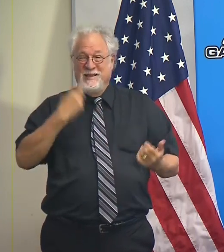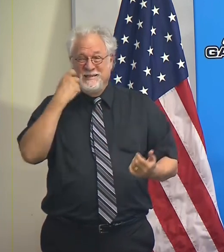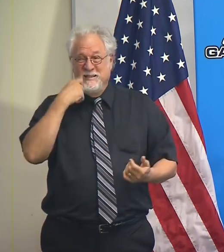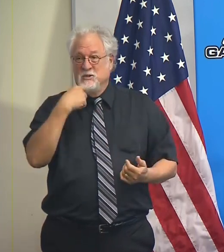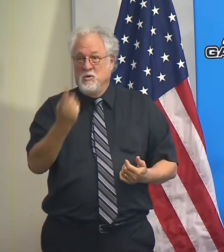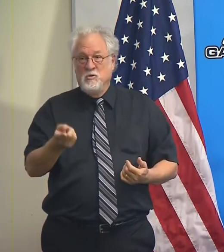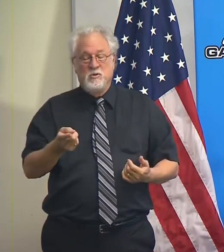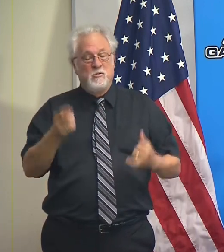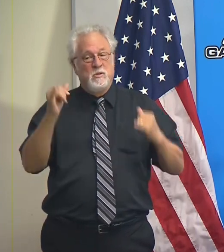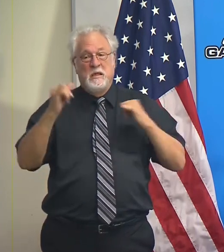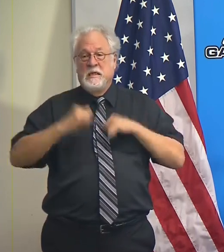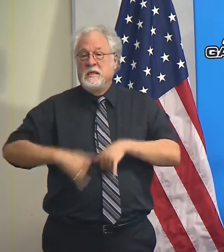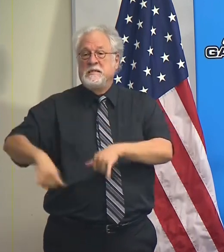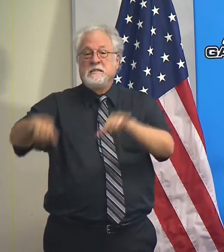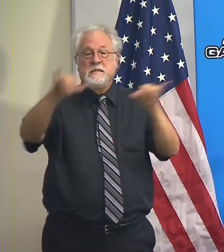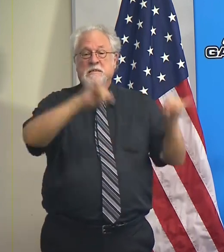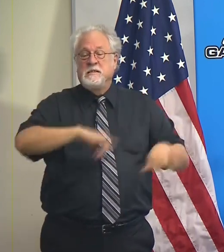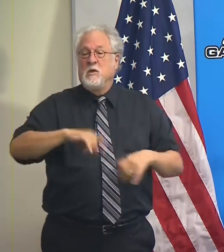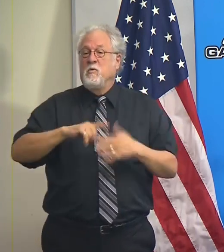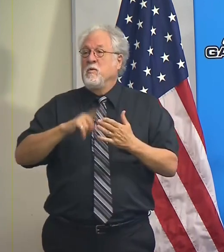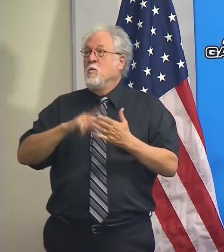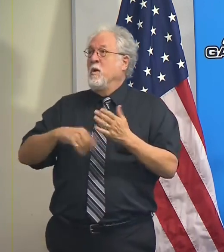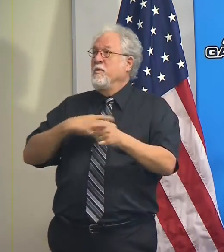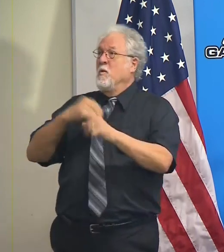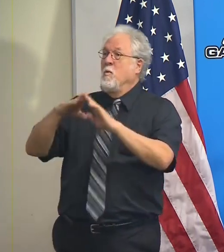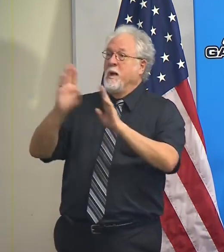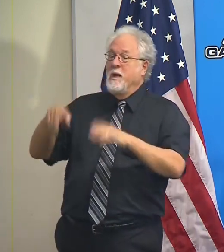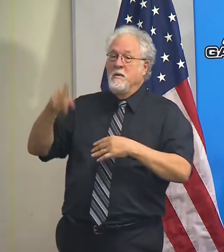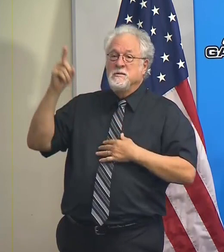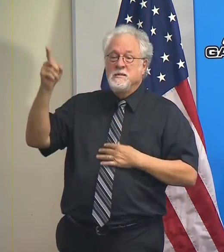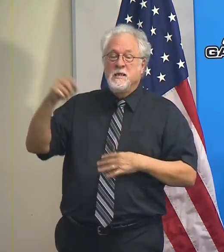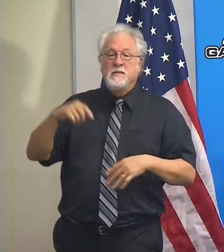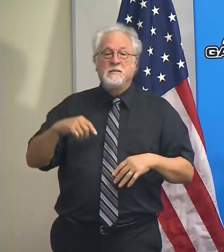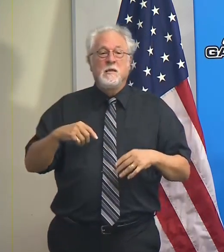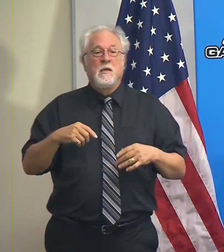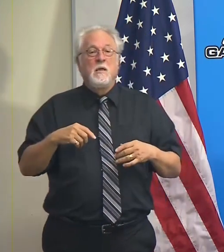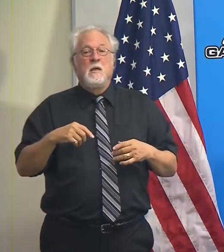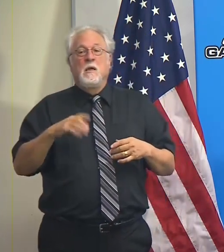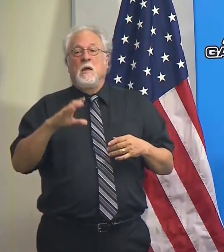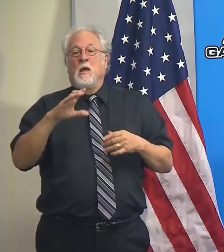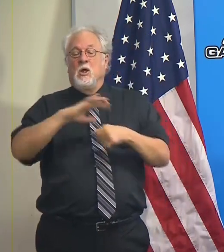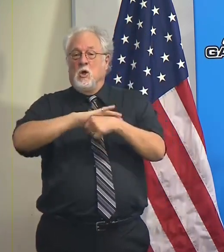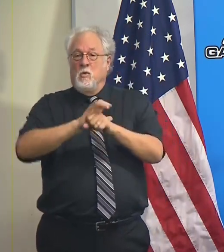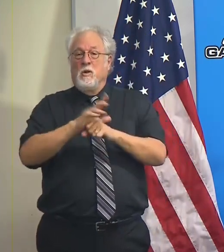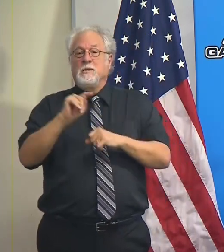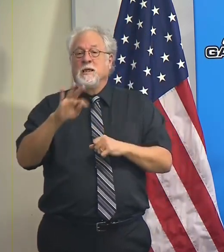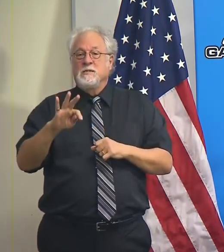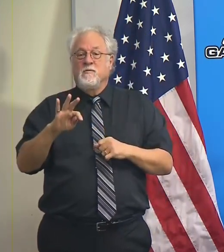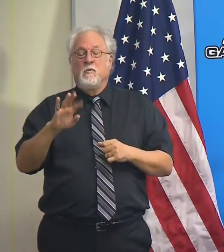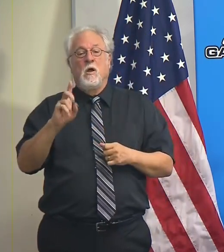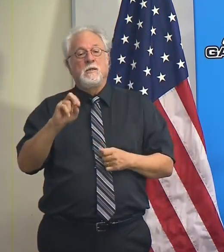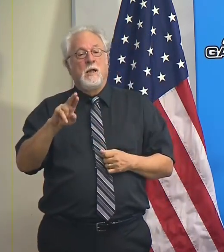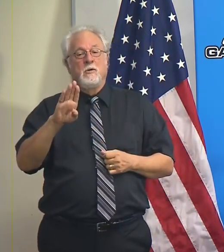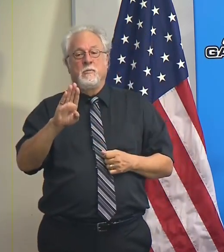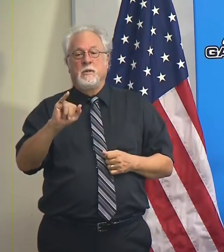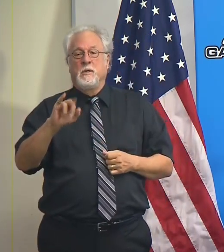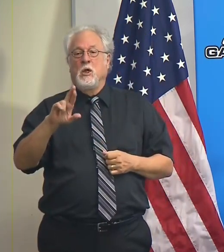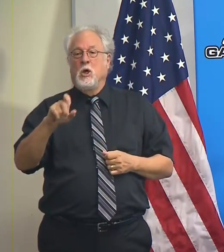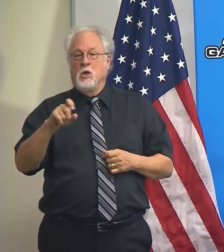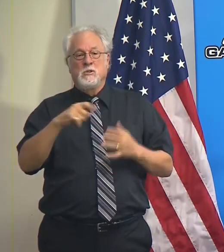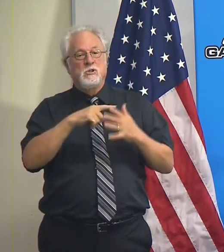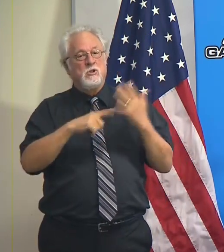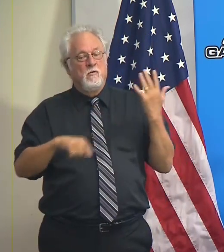told you is fully consistent with what's coming out of the White House Coronavirus Task Force and Dr. Birx and so forth.